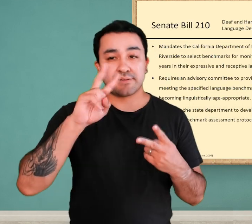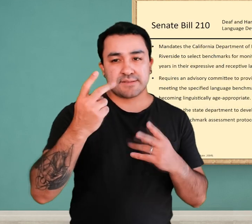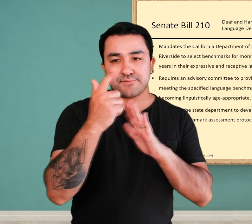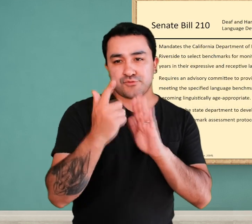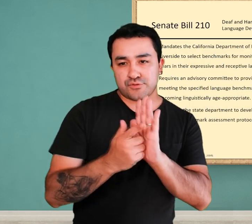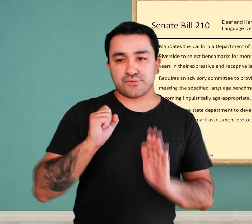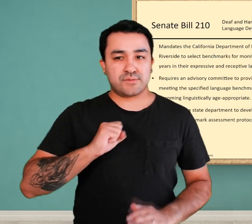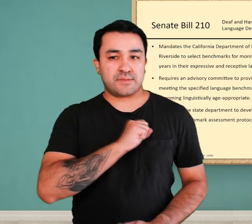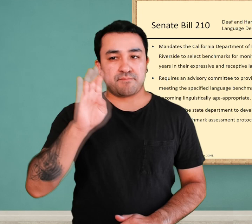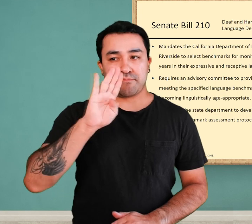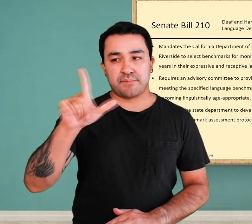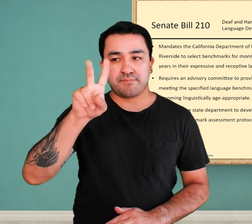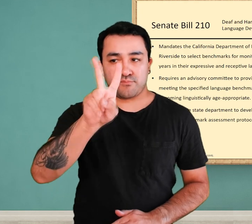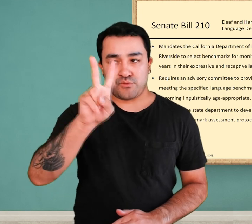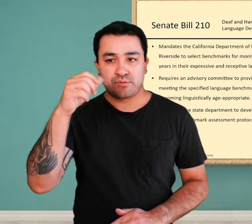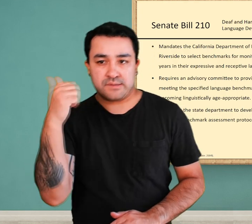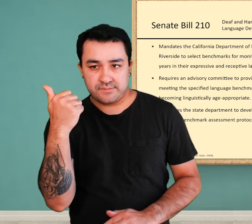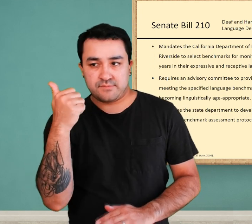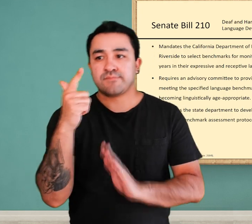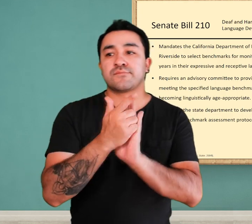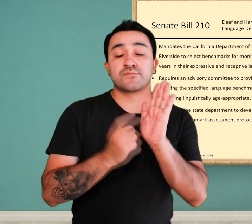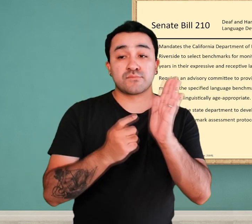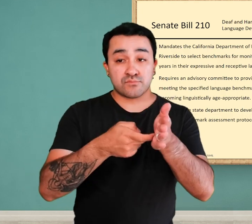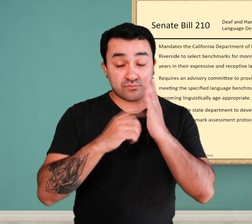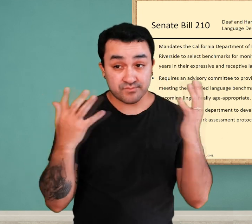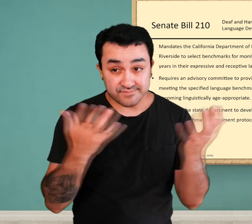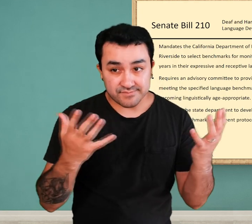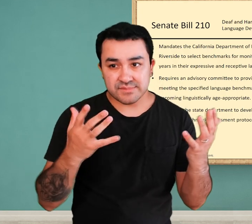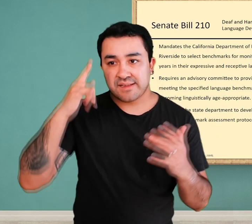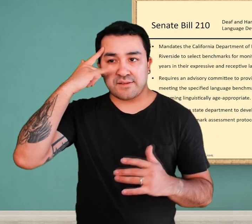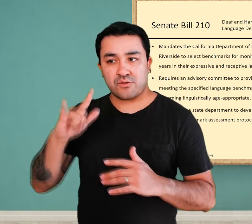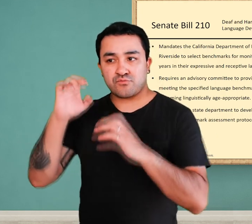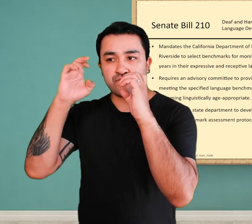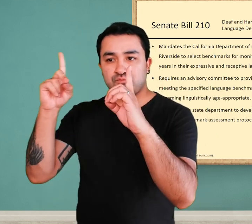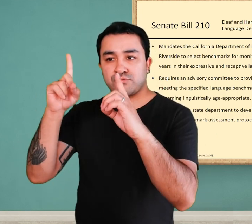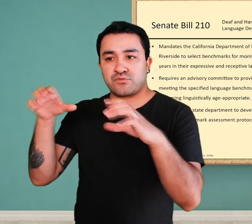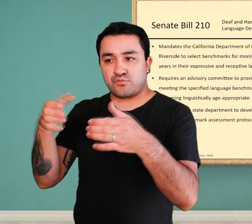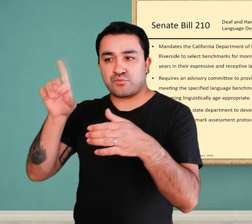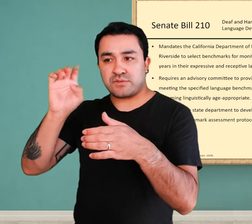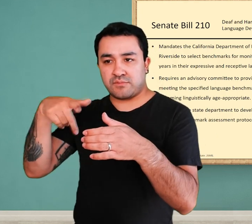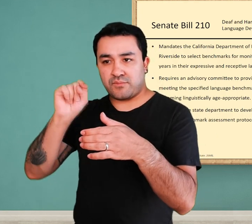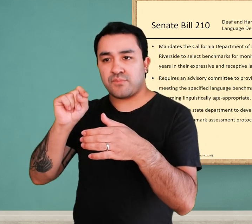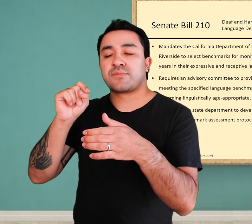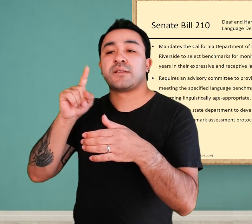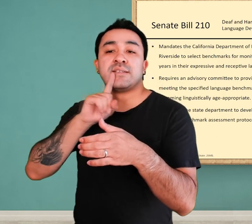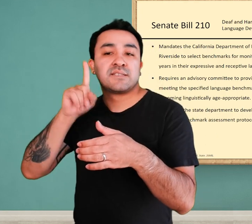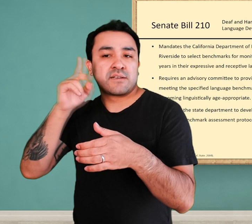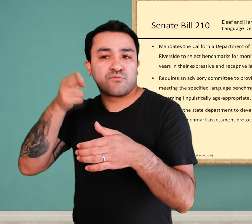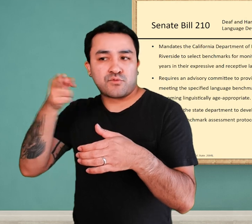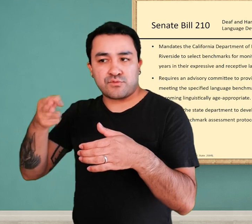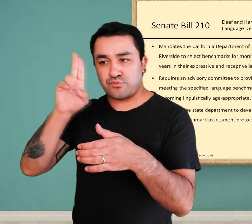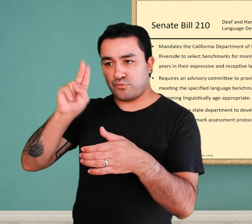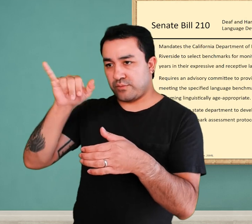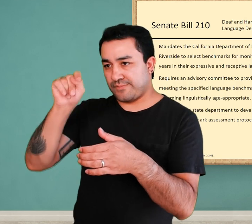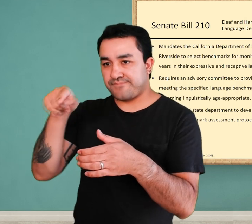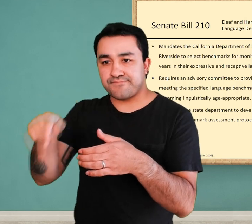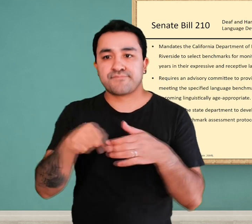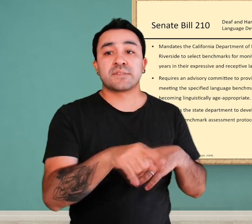The next major milestone would be Senate Bill 210. This law mandated the California Department of Education's Deaf